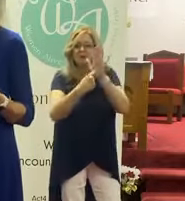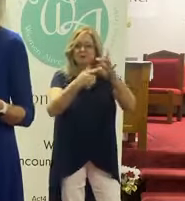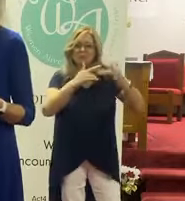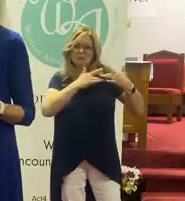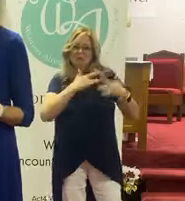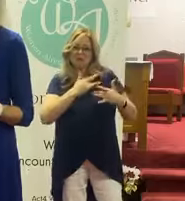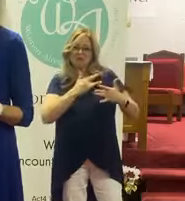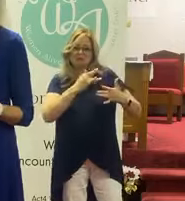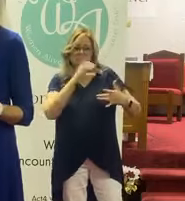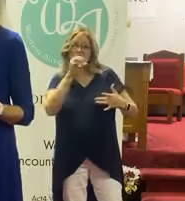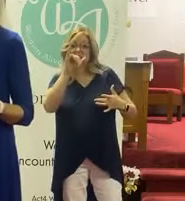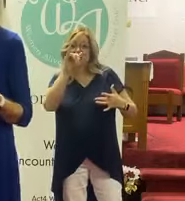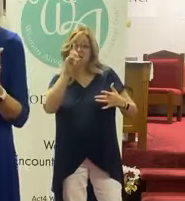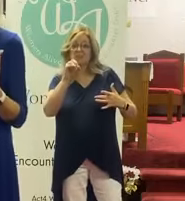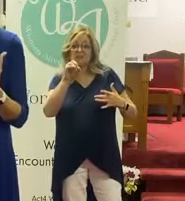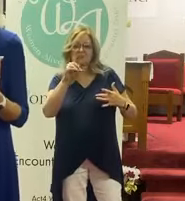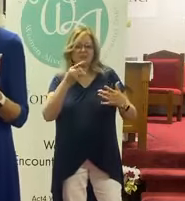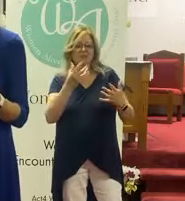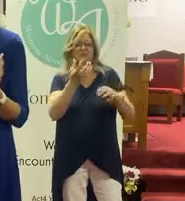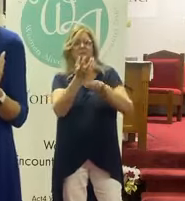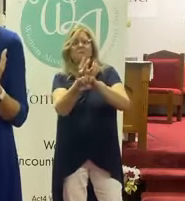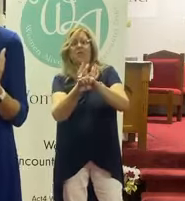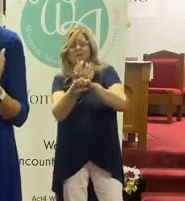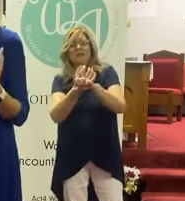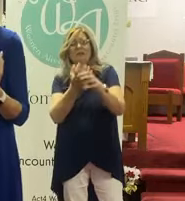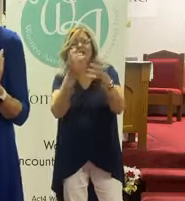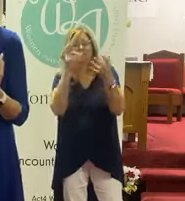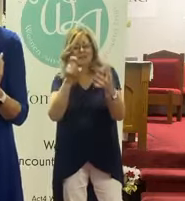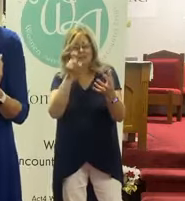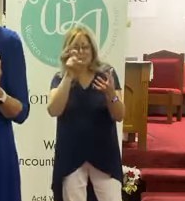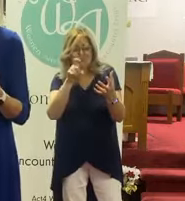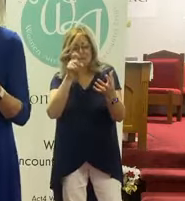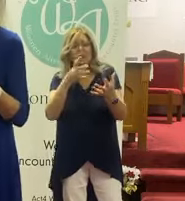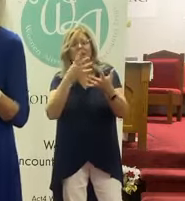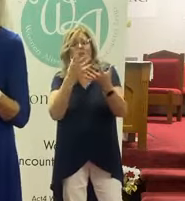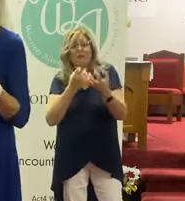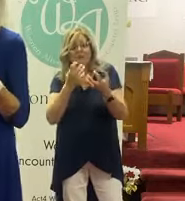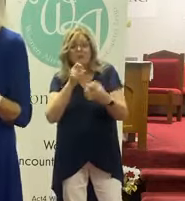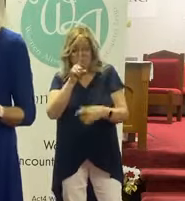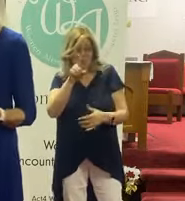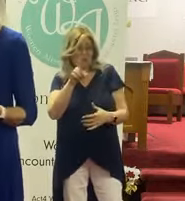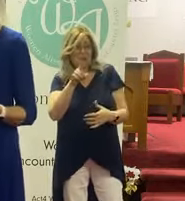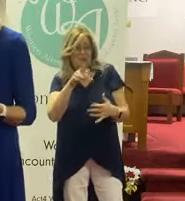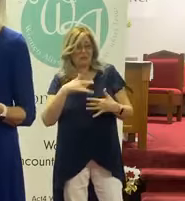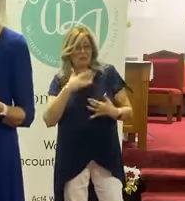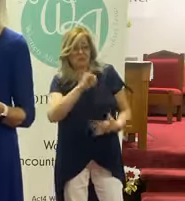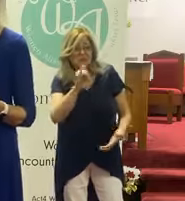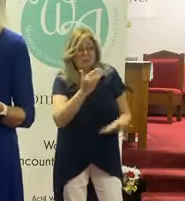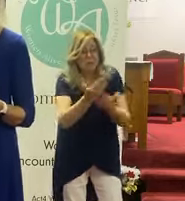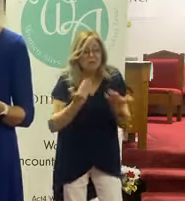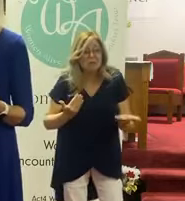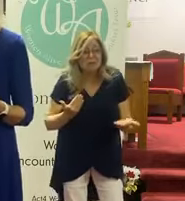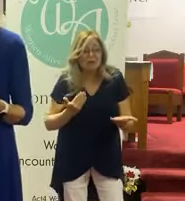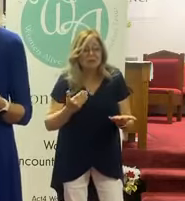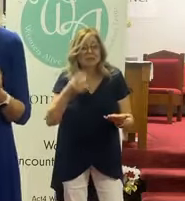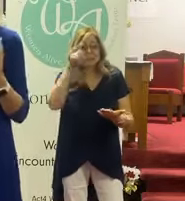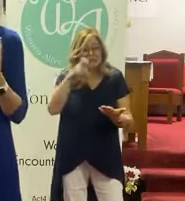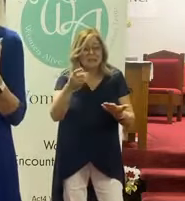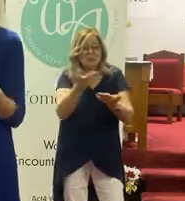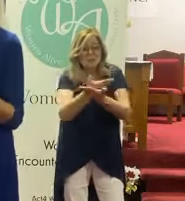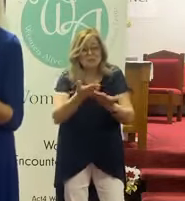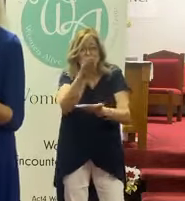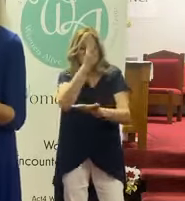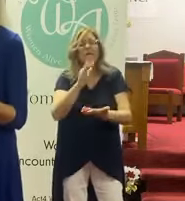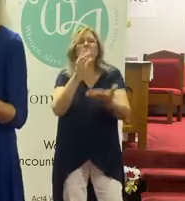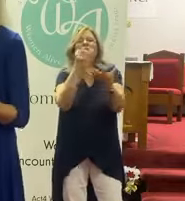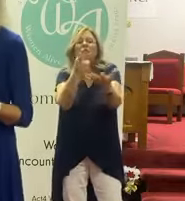as he's crying out. He's in that place of desperation. When's the last time you were desperate for God's presence? When you were